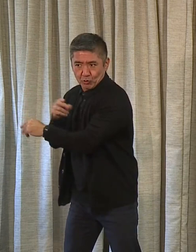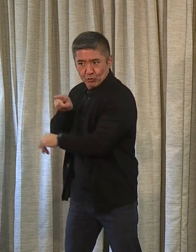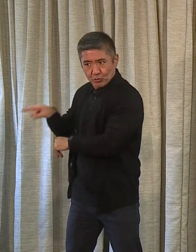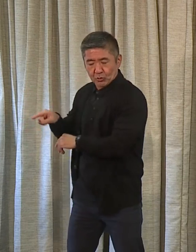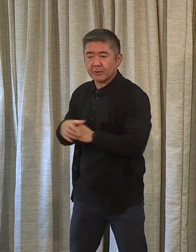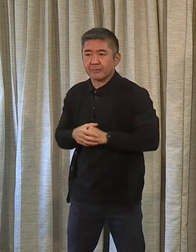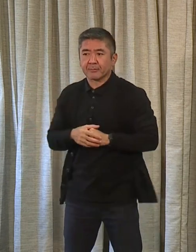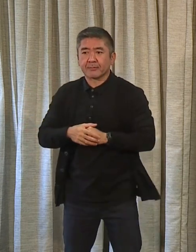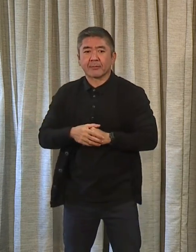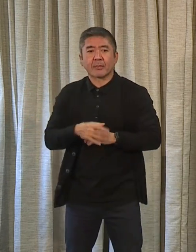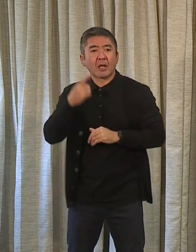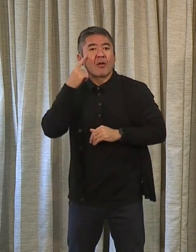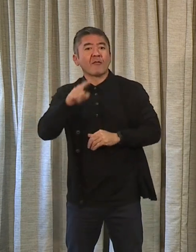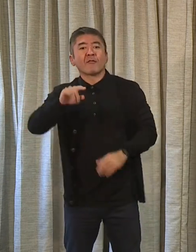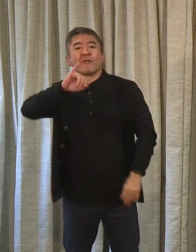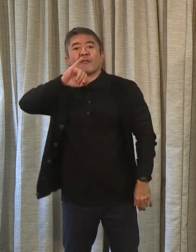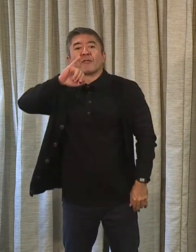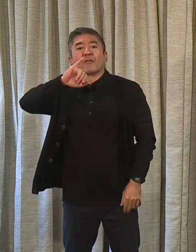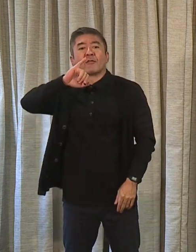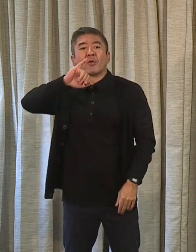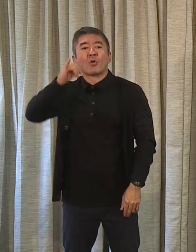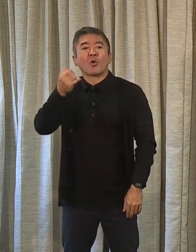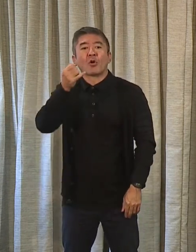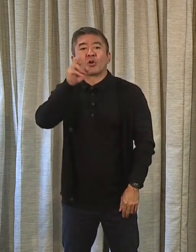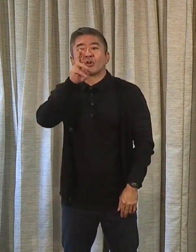one is for Jerry. Jerry.